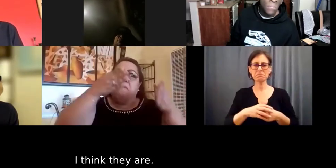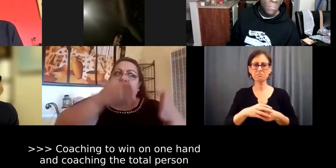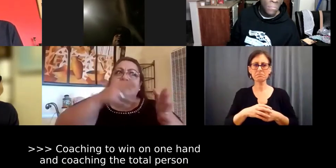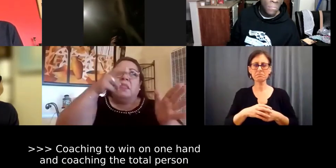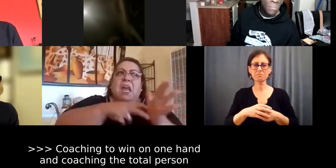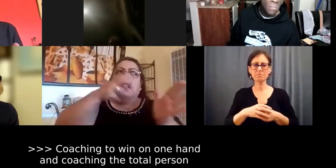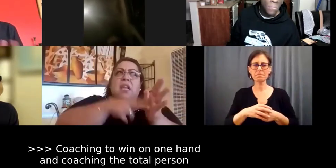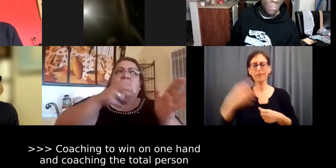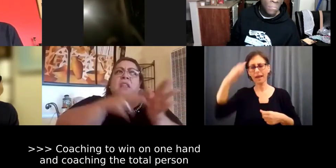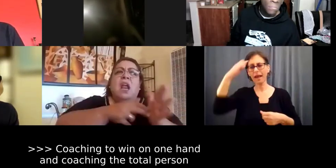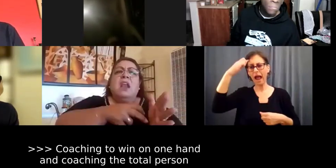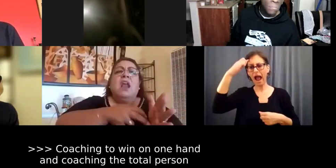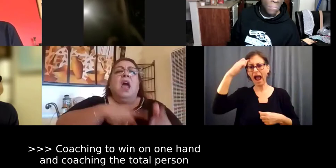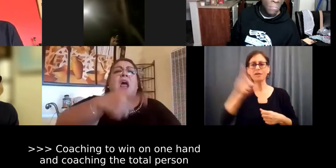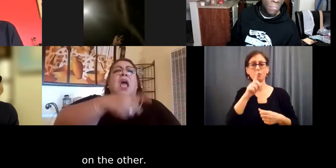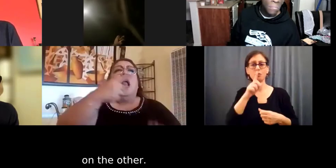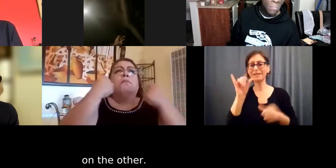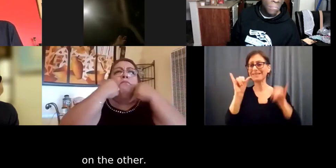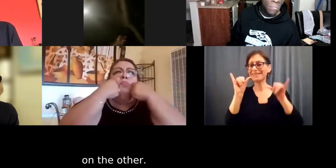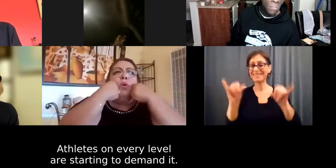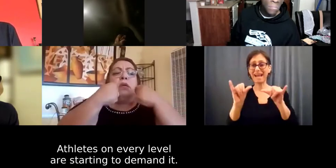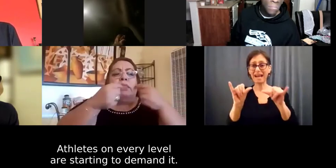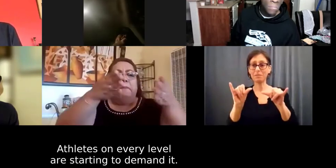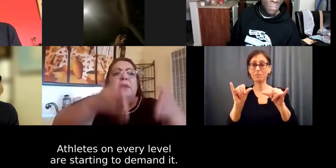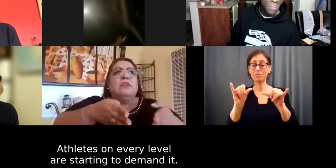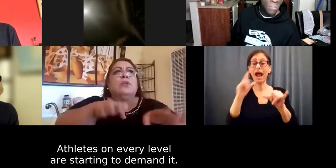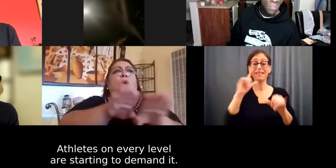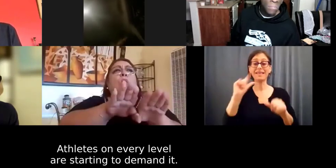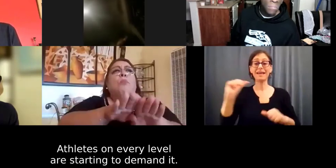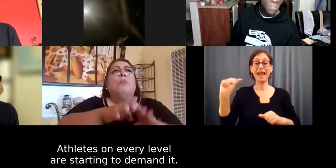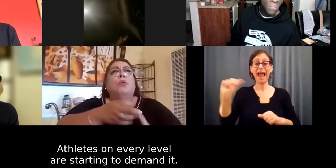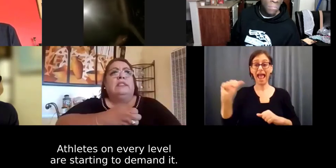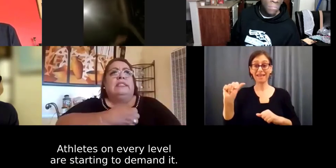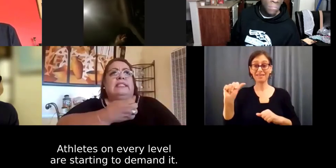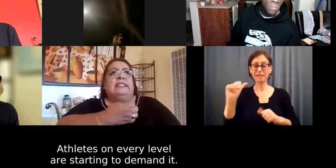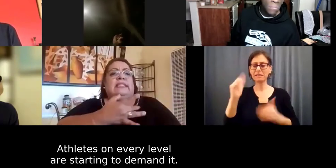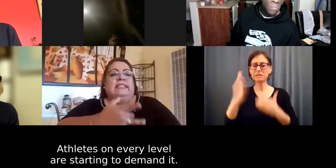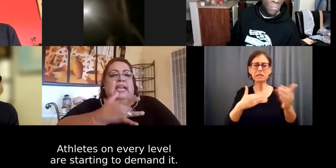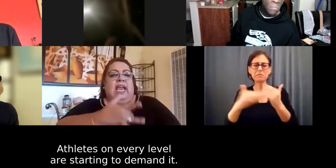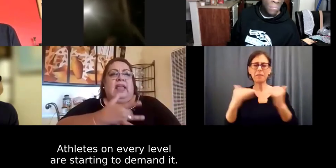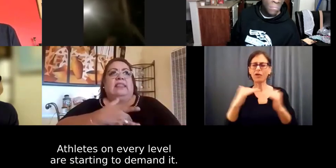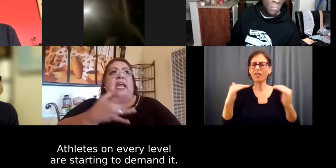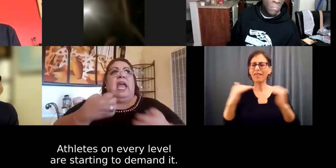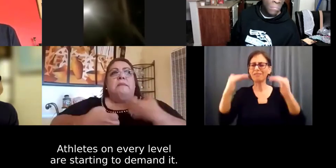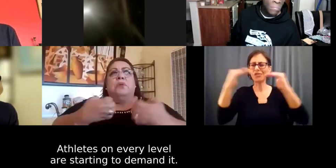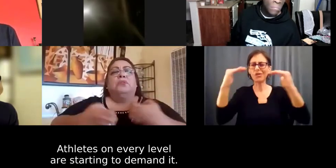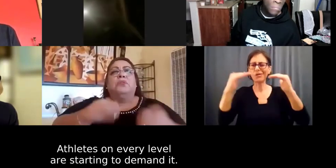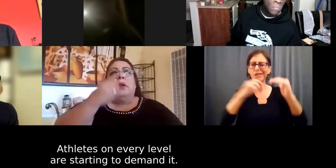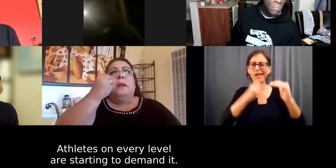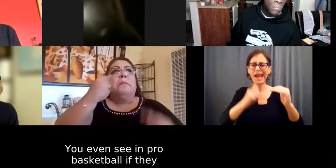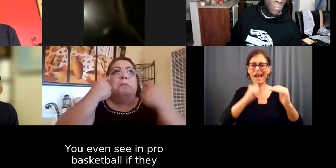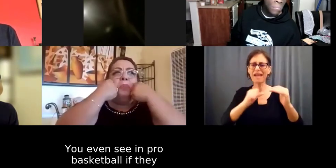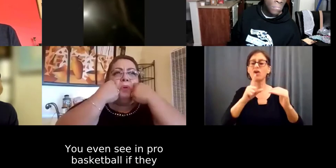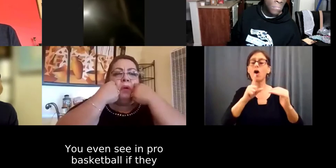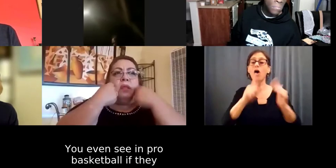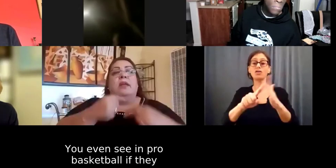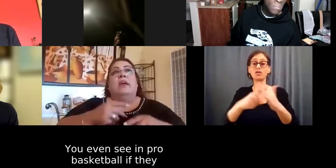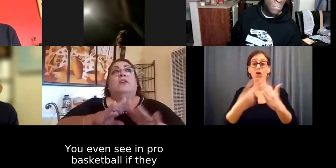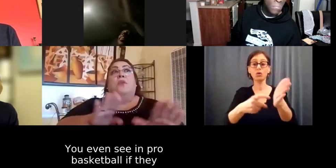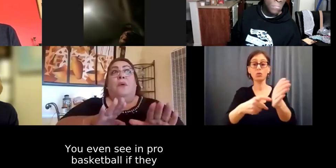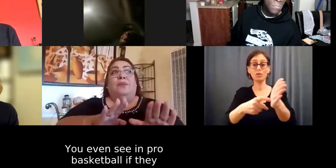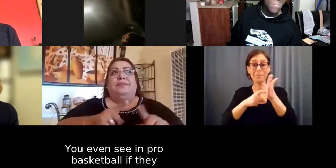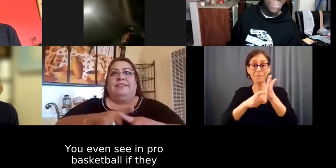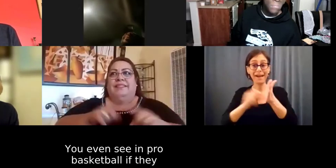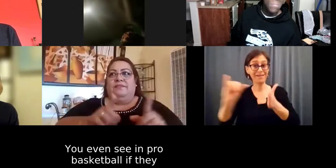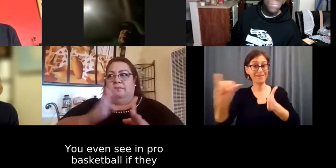I think they're one in the same. And I think athletes on every level are starting to demand it. You even